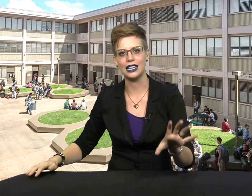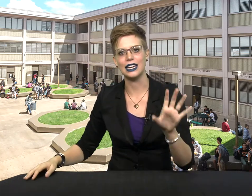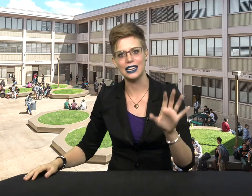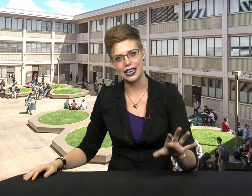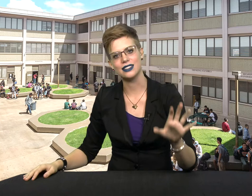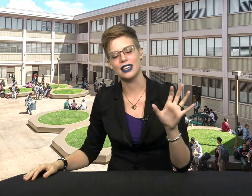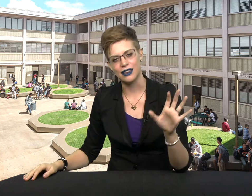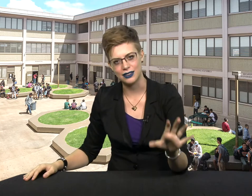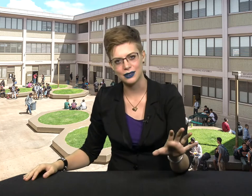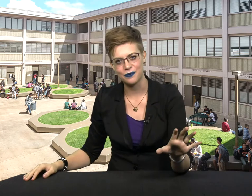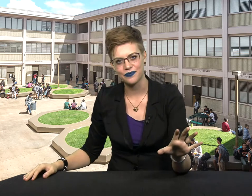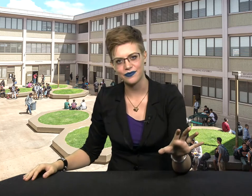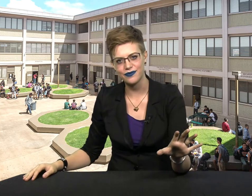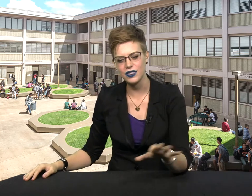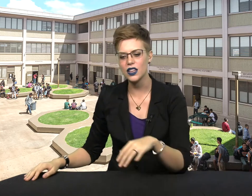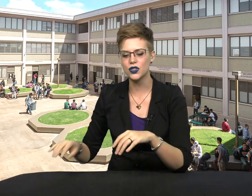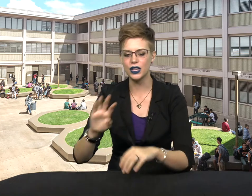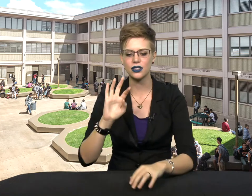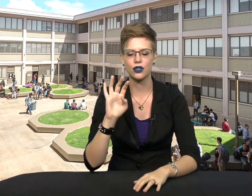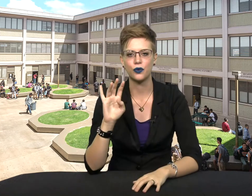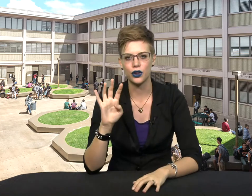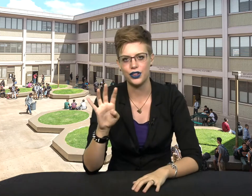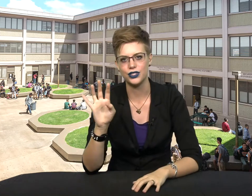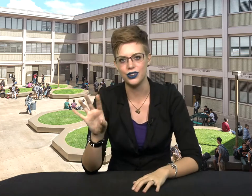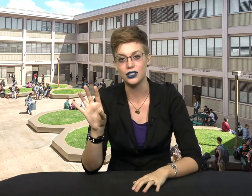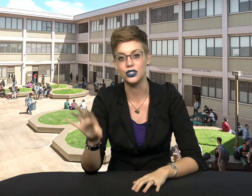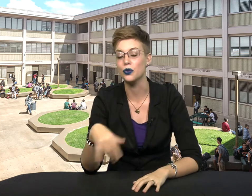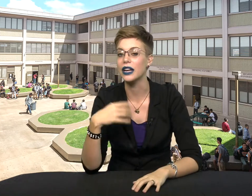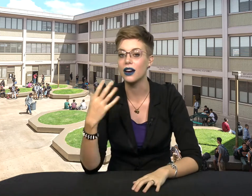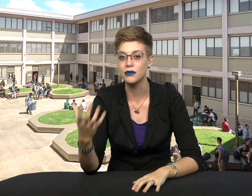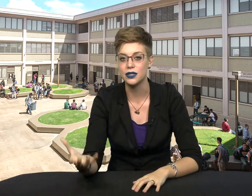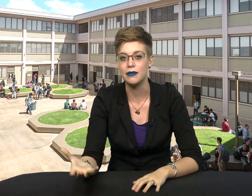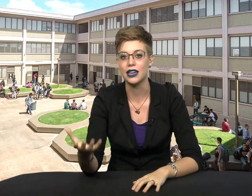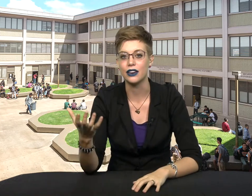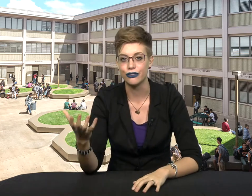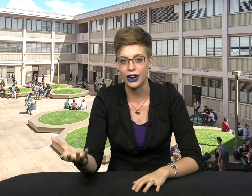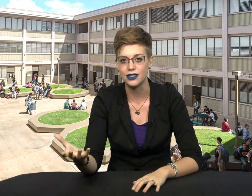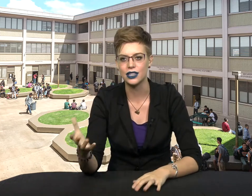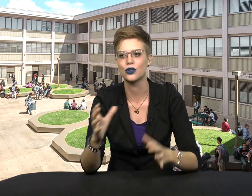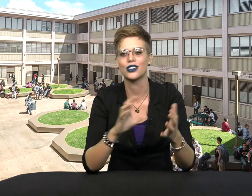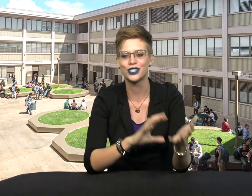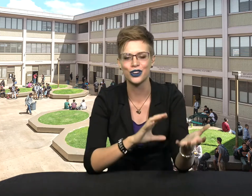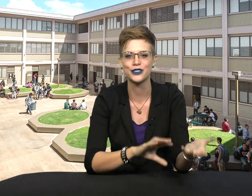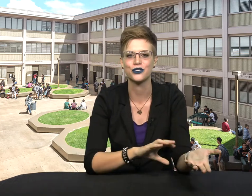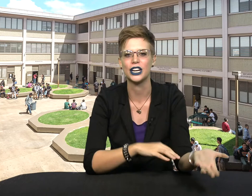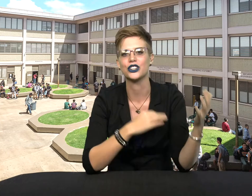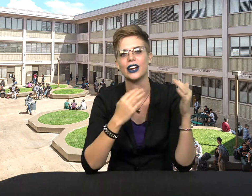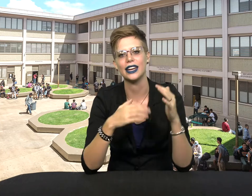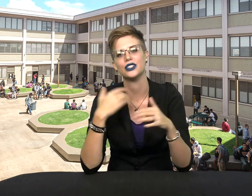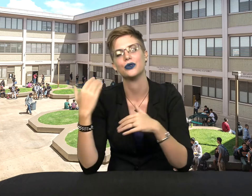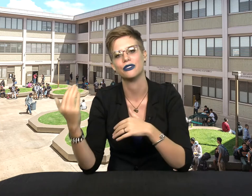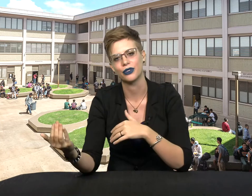get the hint. So these are the four things you need to do when it comes to making friends in order to turn a stranger into a friend.